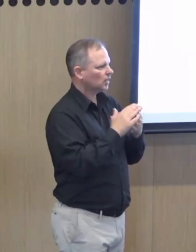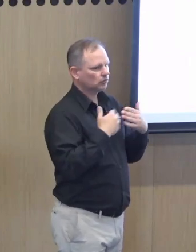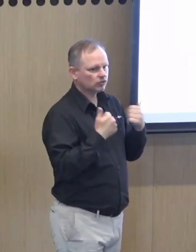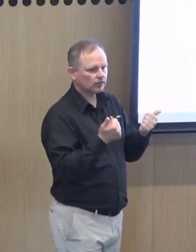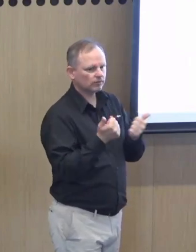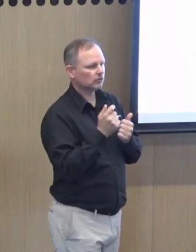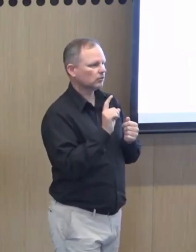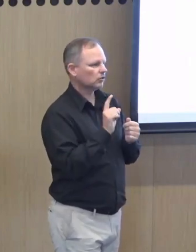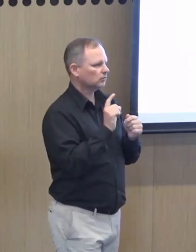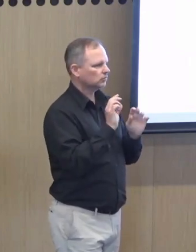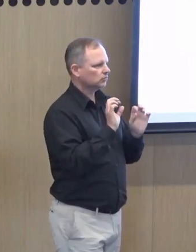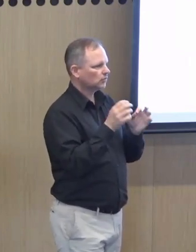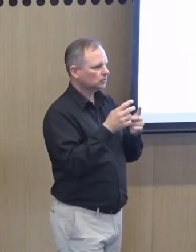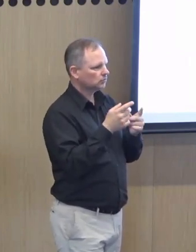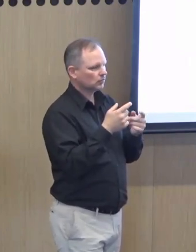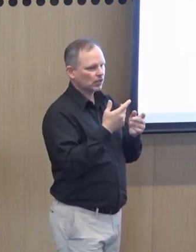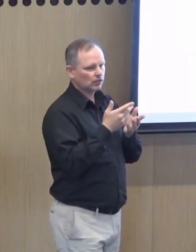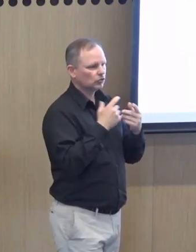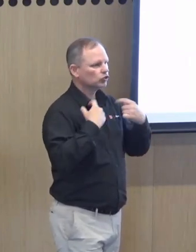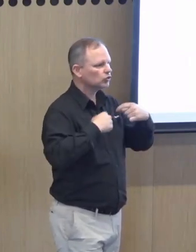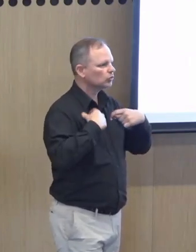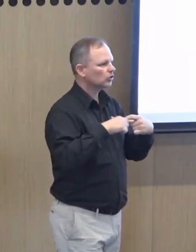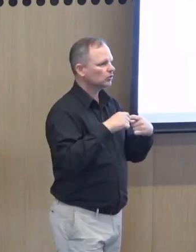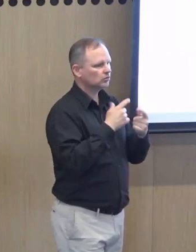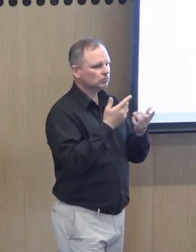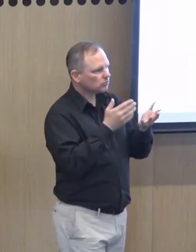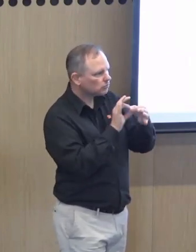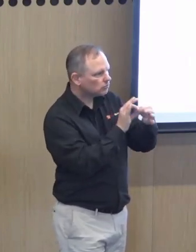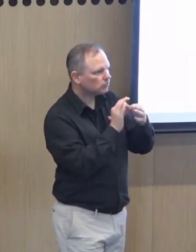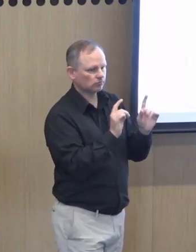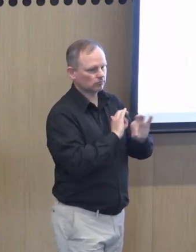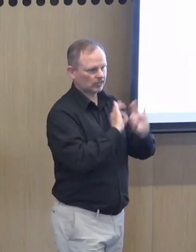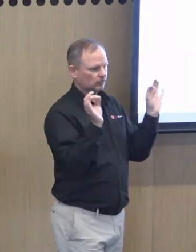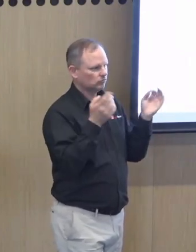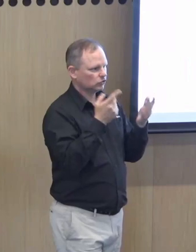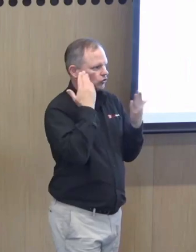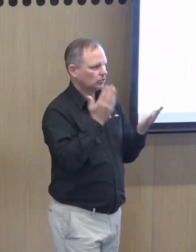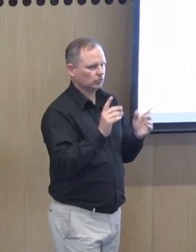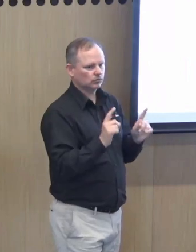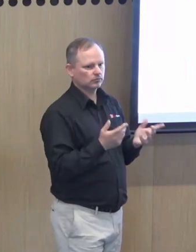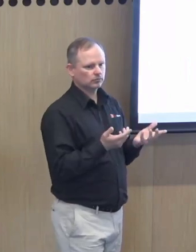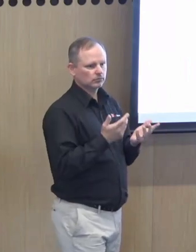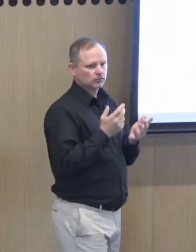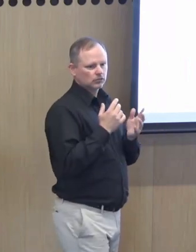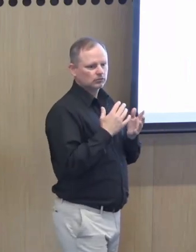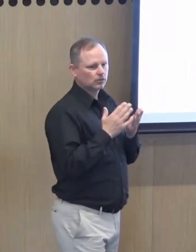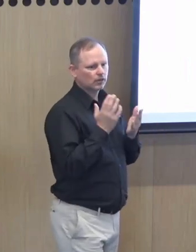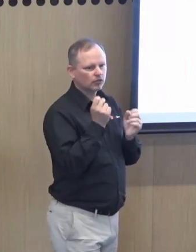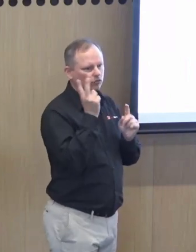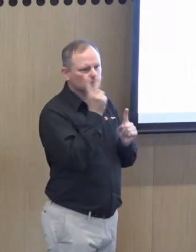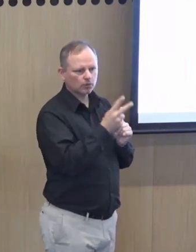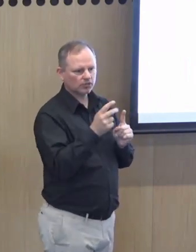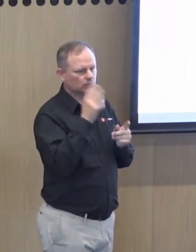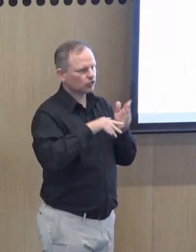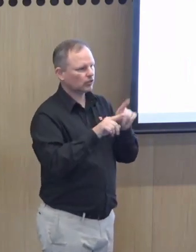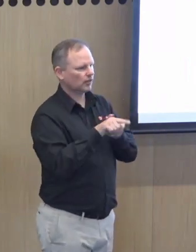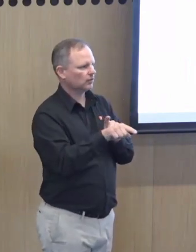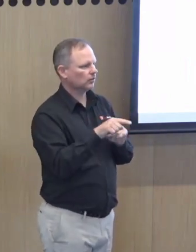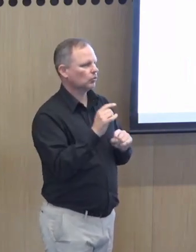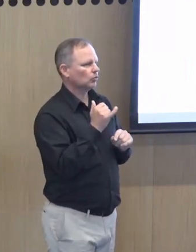that the deaf person is then discharged back into the community and the thing repeats itself again, sadly. And so the trust in the whole